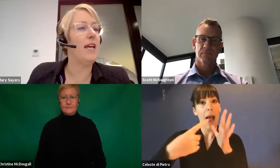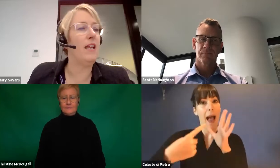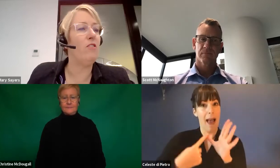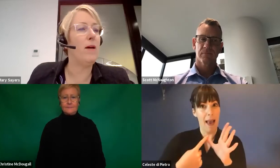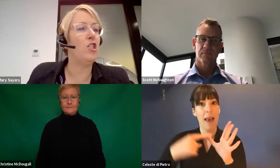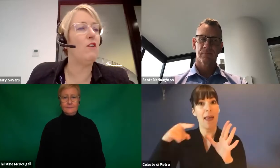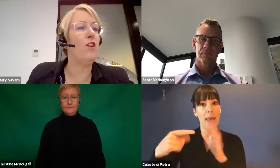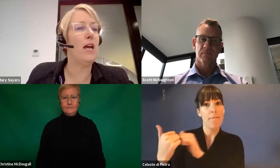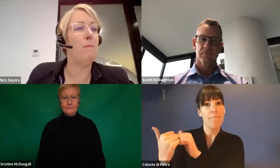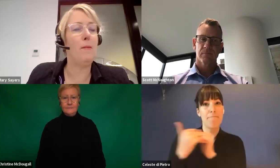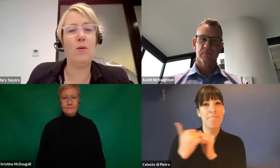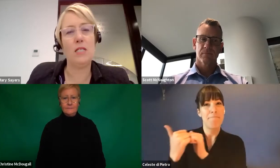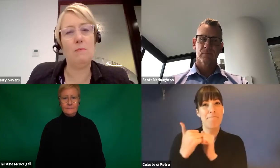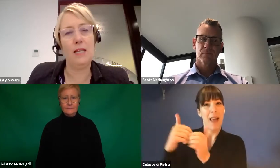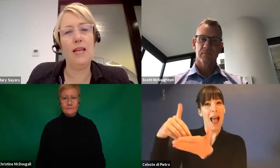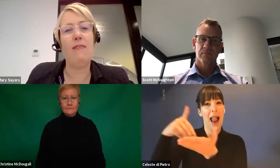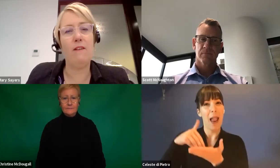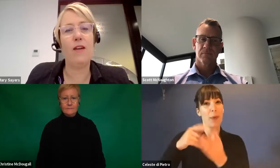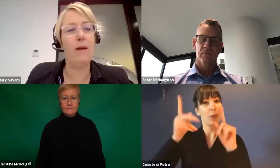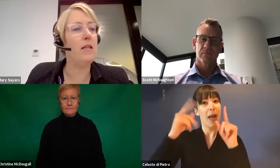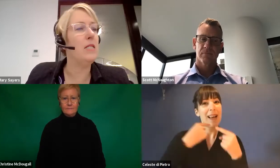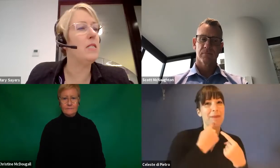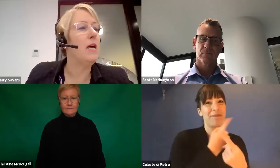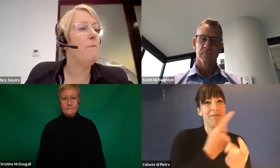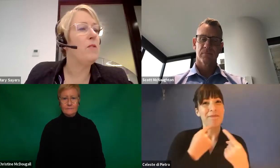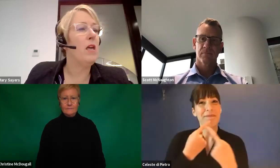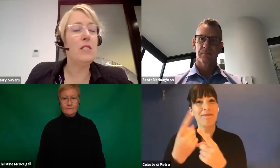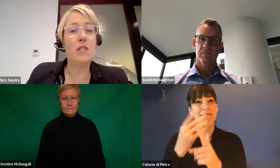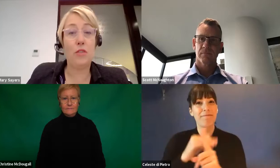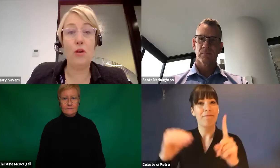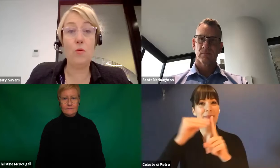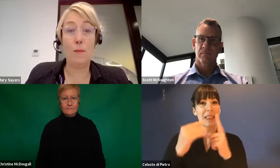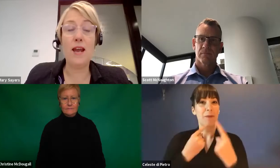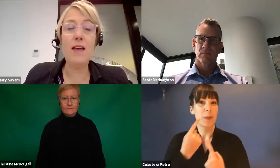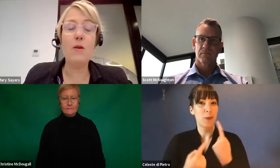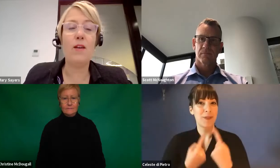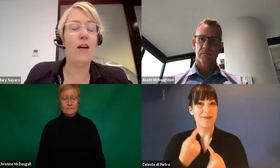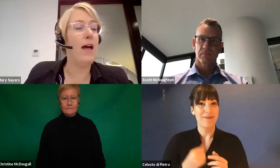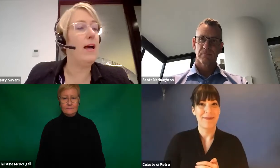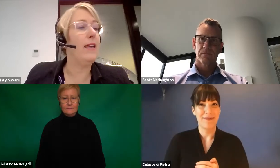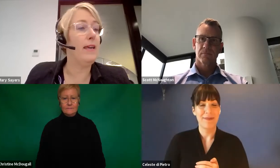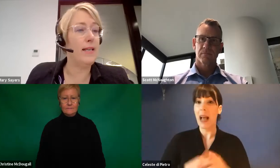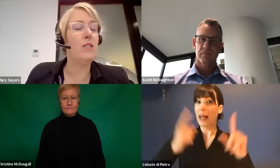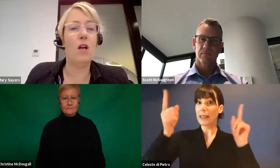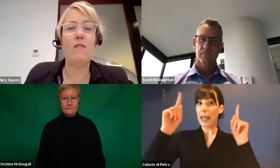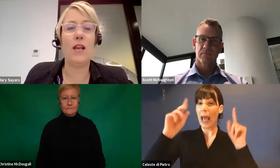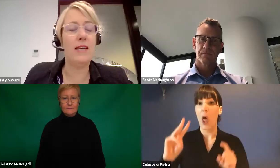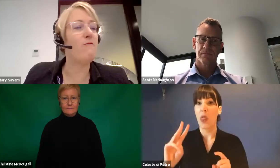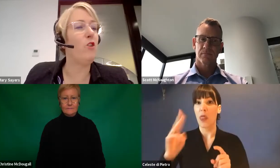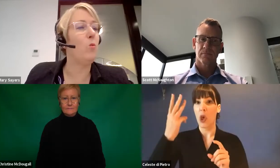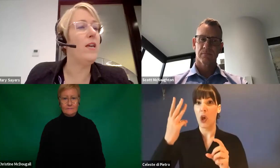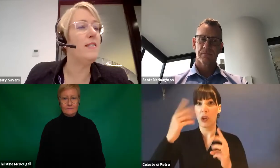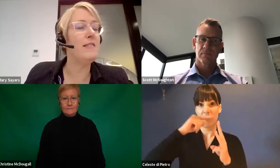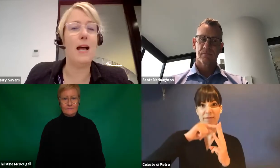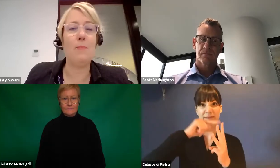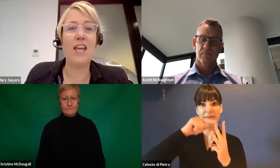up-to-date information for young people with disability and their families. This is the third webinar that we've conducted over the last